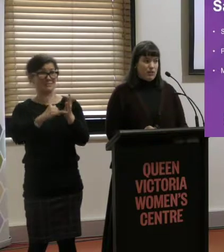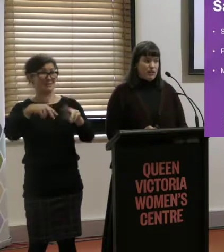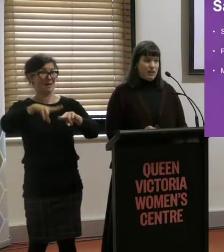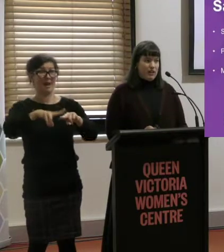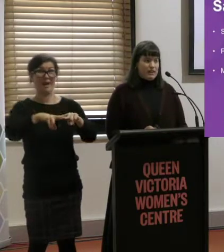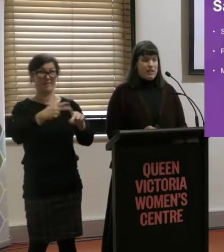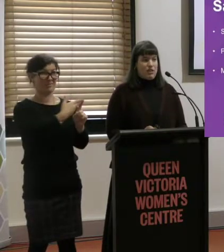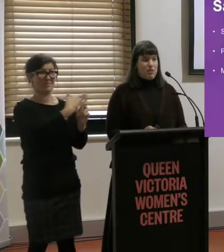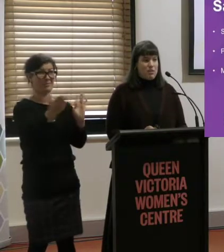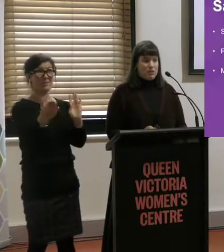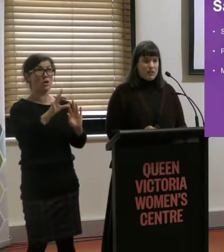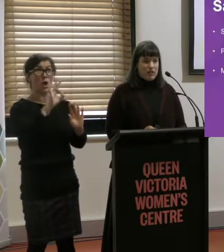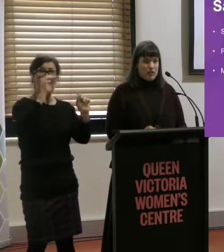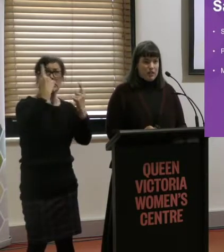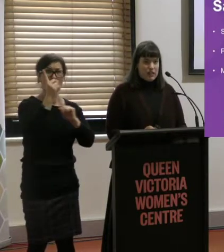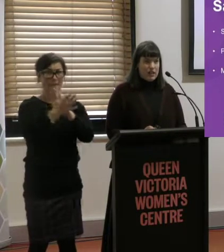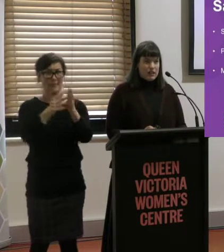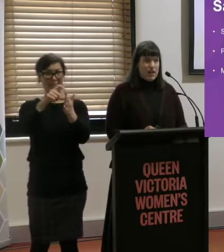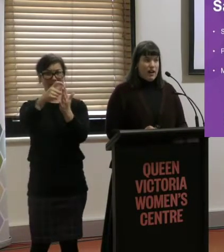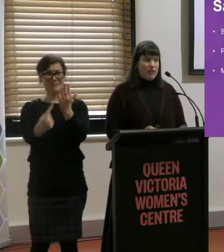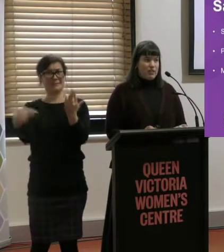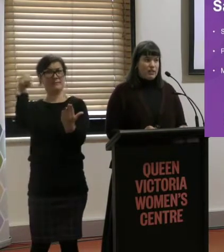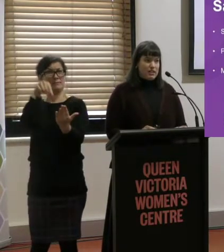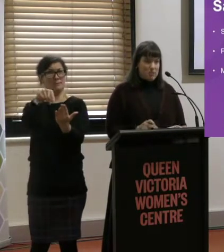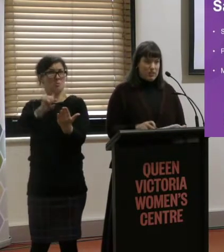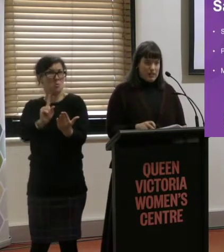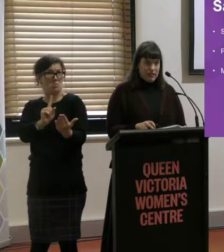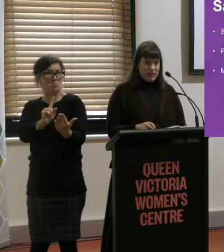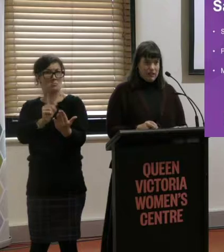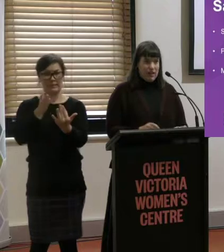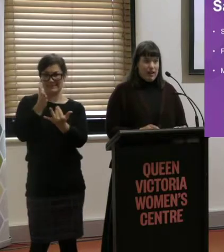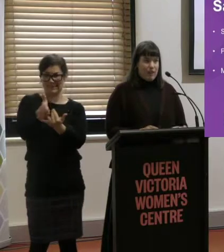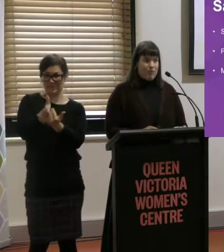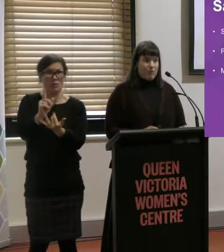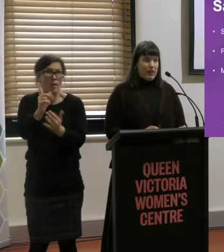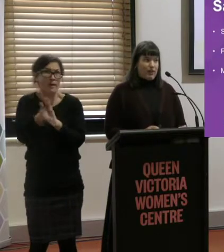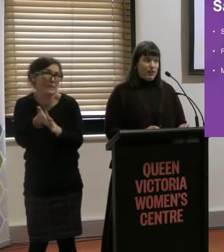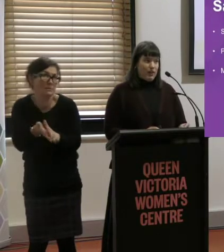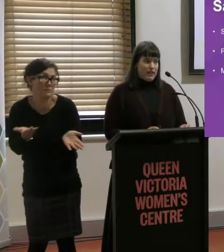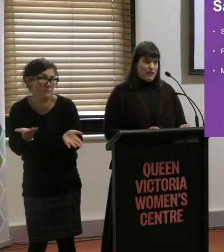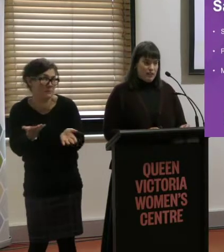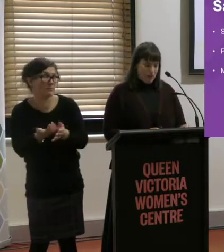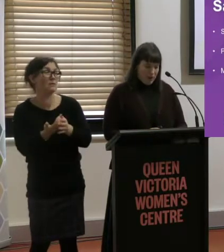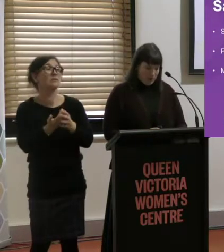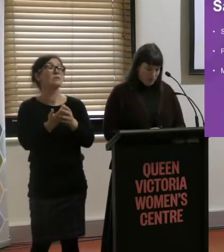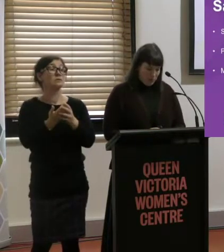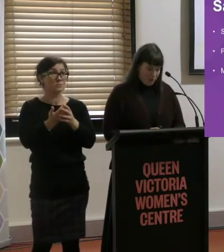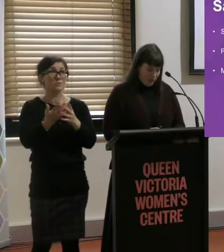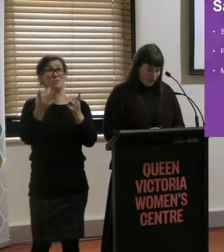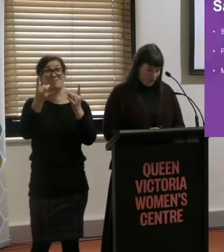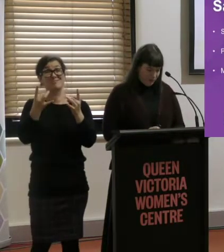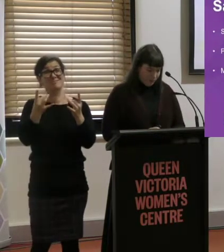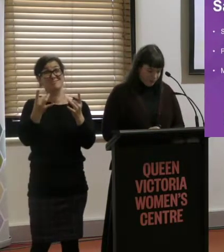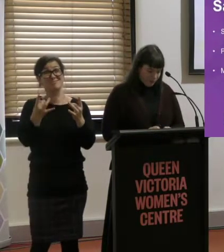board there was a lack of understanding of what disability actually is, what accessibility is and that created a lot of barriers for